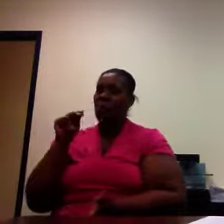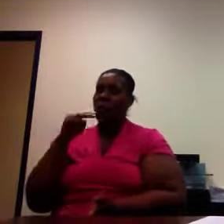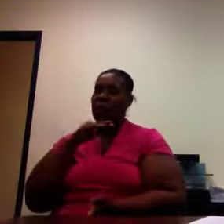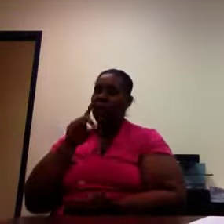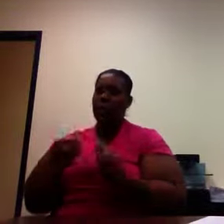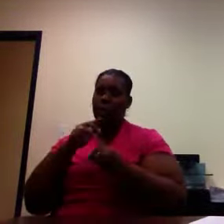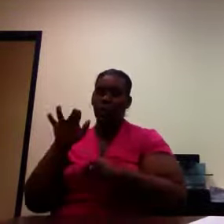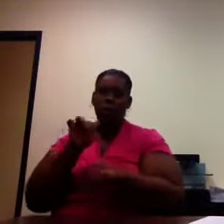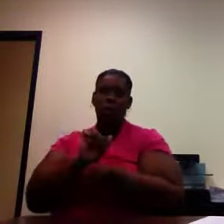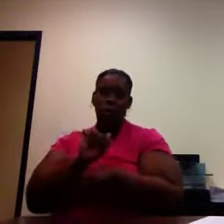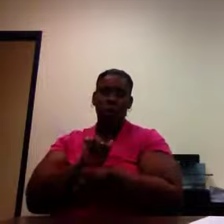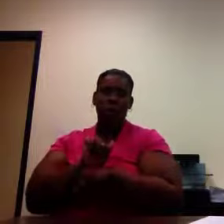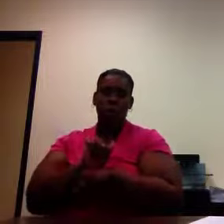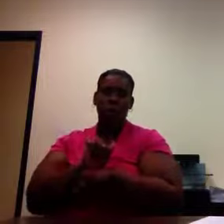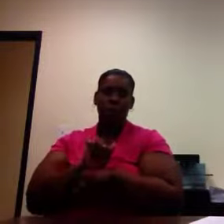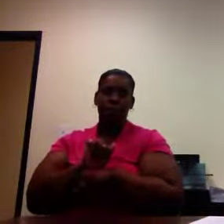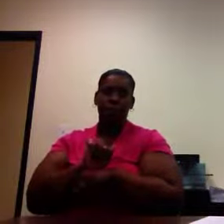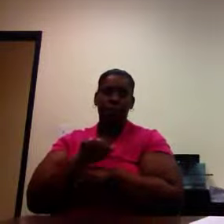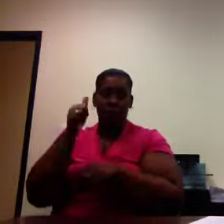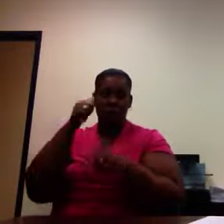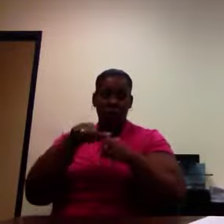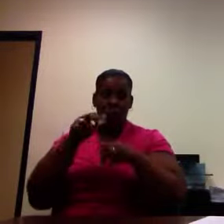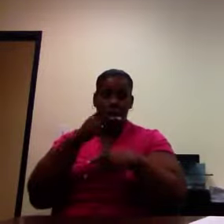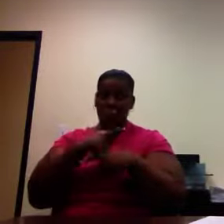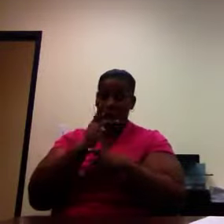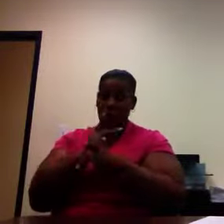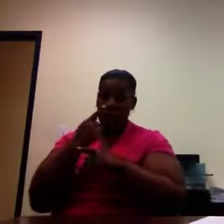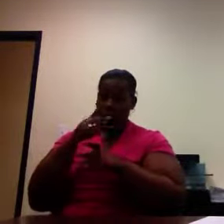And that goes back to that productivity for their wages.